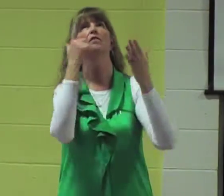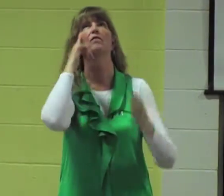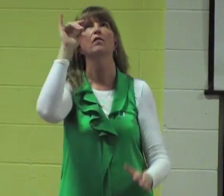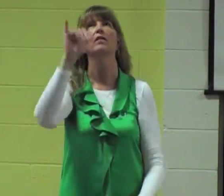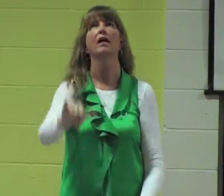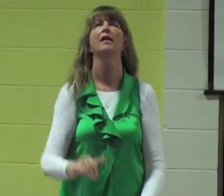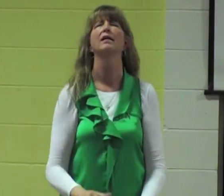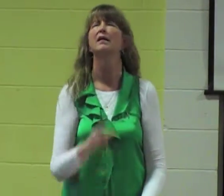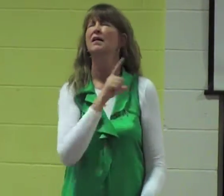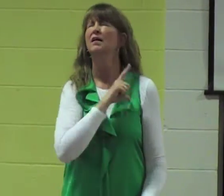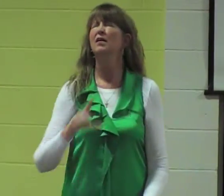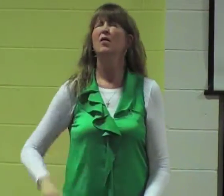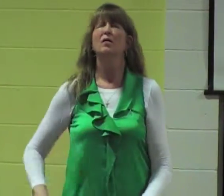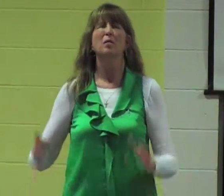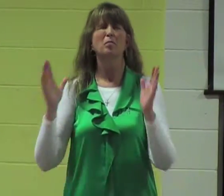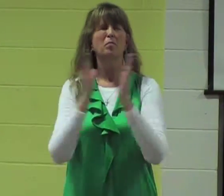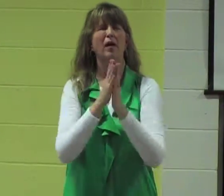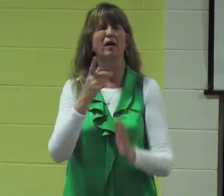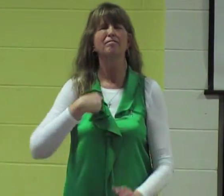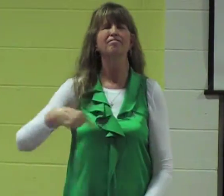thank you for that and Lord